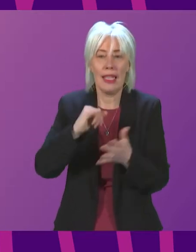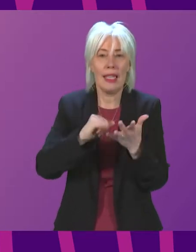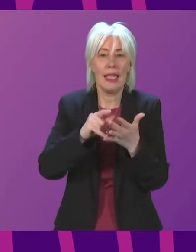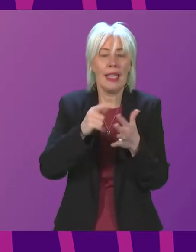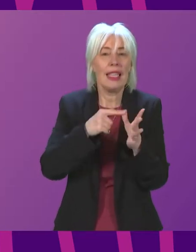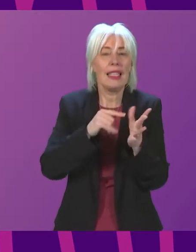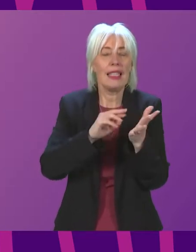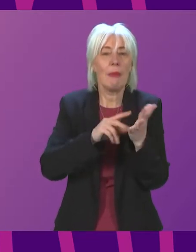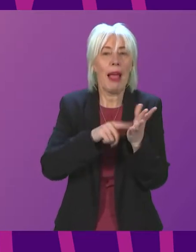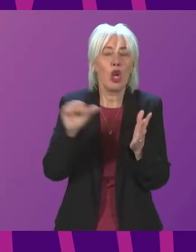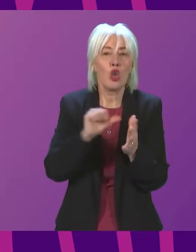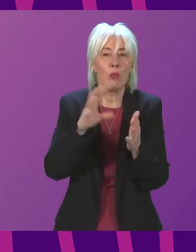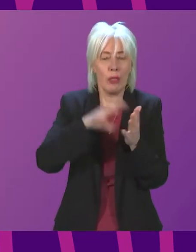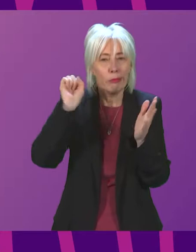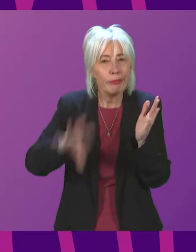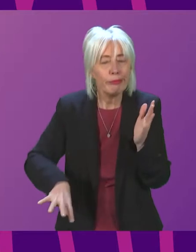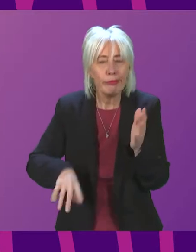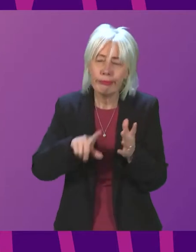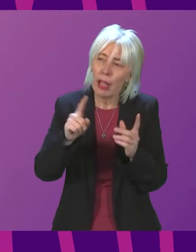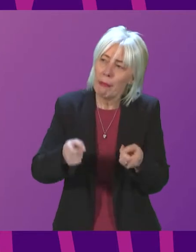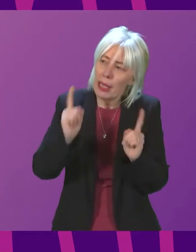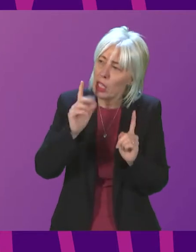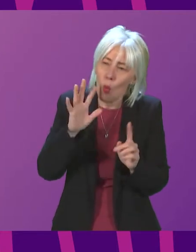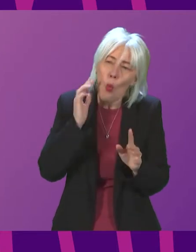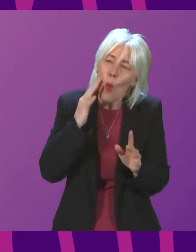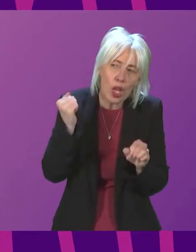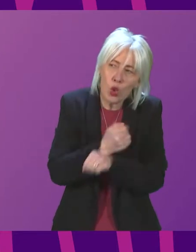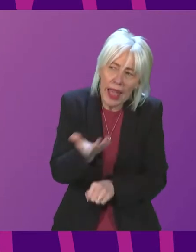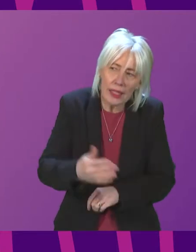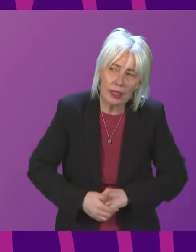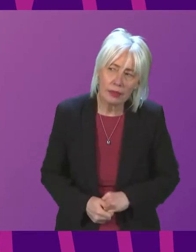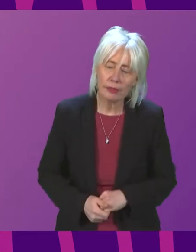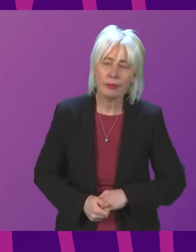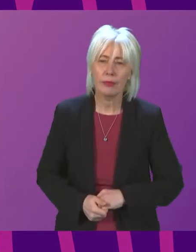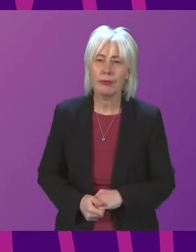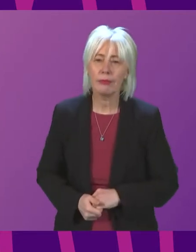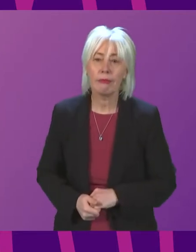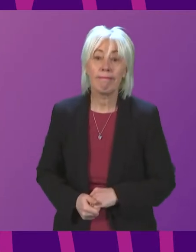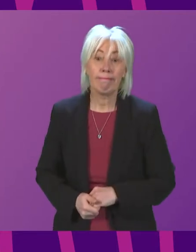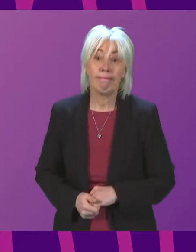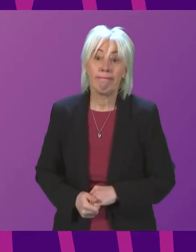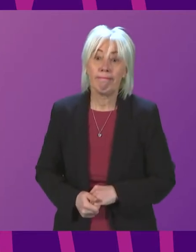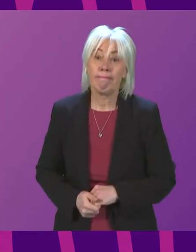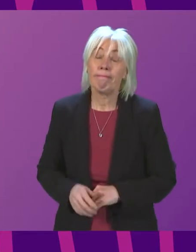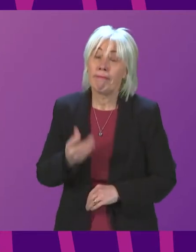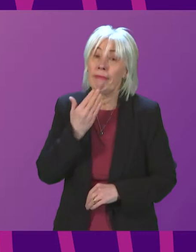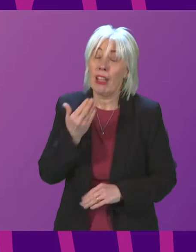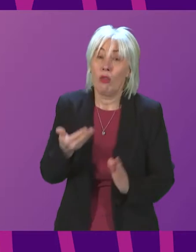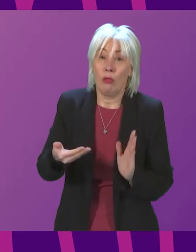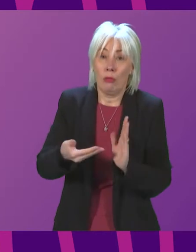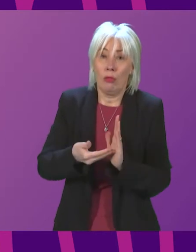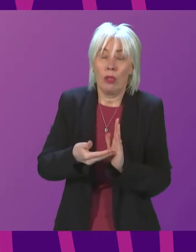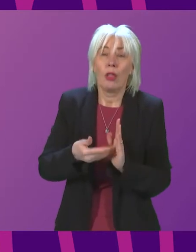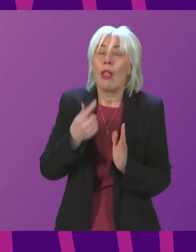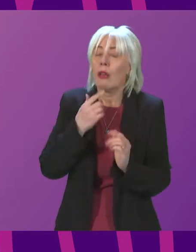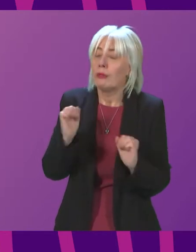scrapped. When is the minister going to act on that? Minister. I thank Mr Simpson for his supplementary. He will appreciate